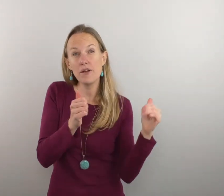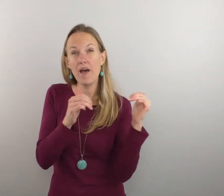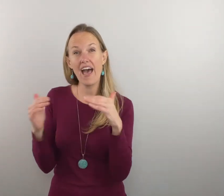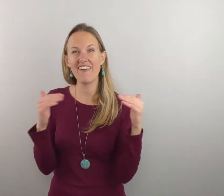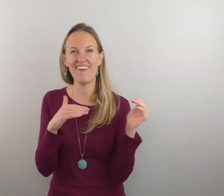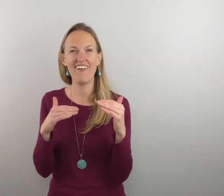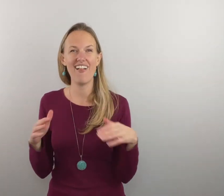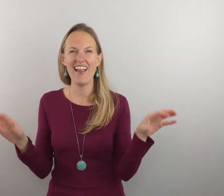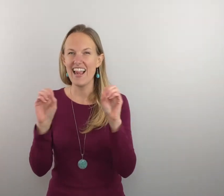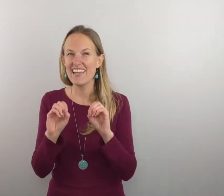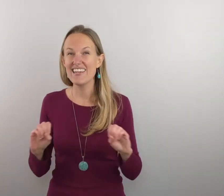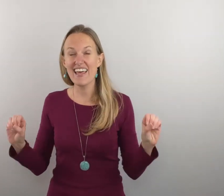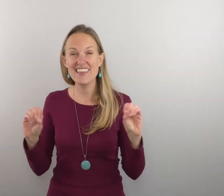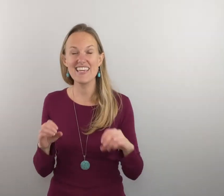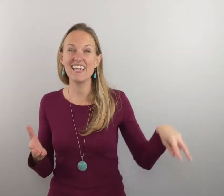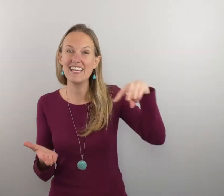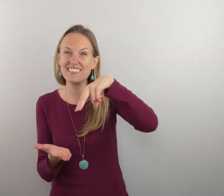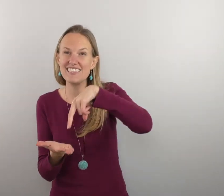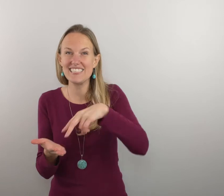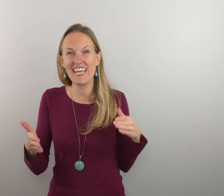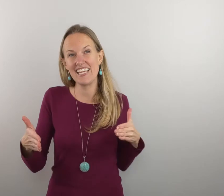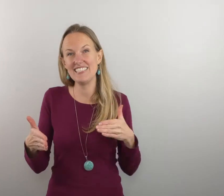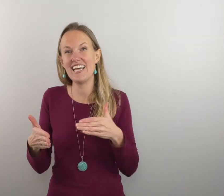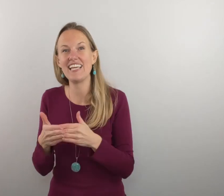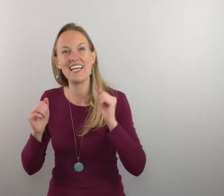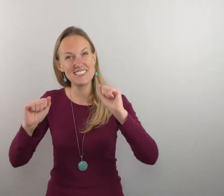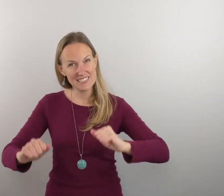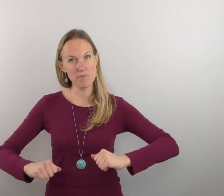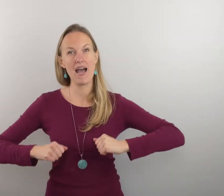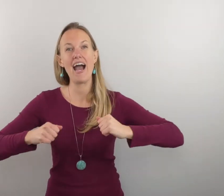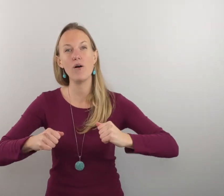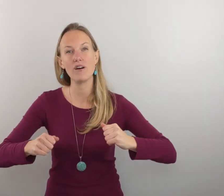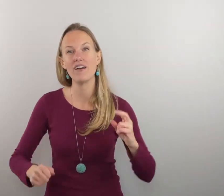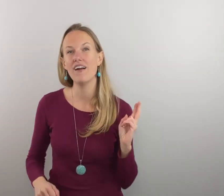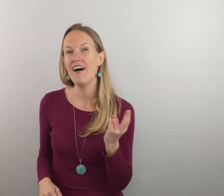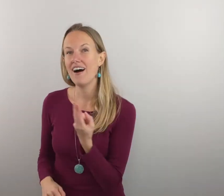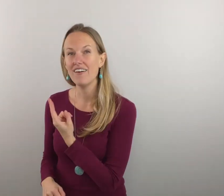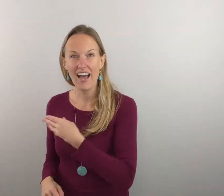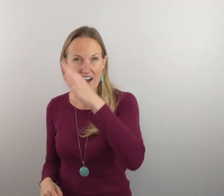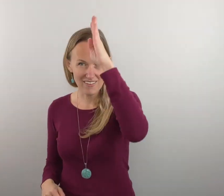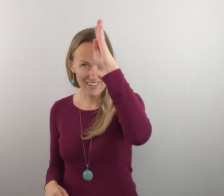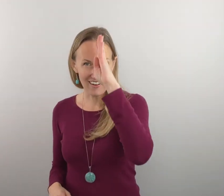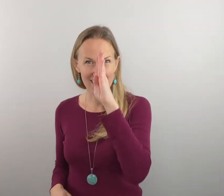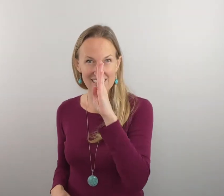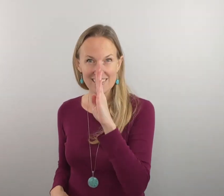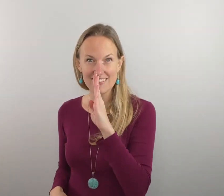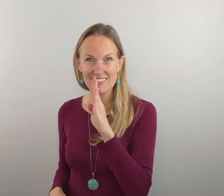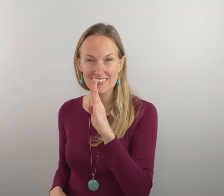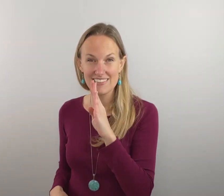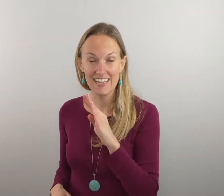battle nothing can stand against the power the of our god of our god okay